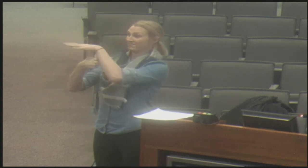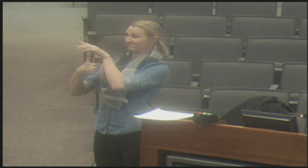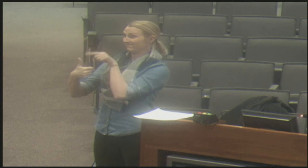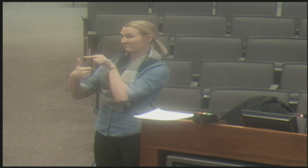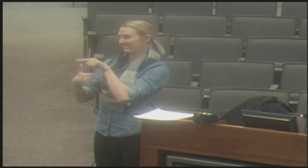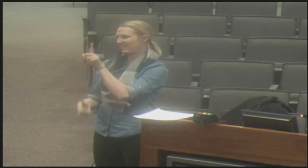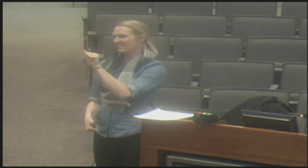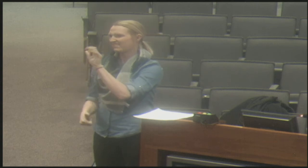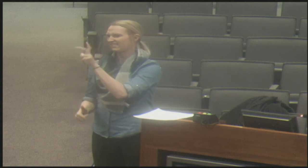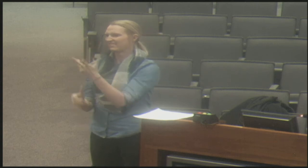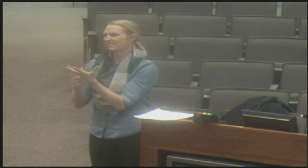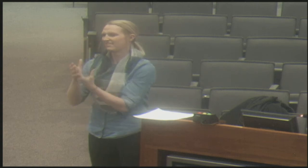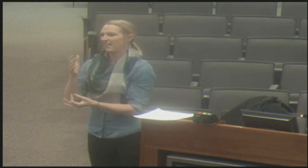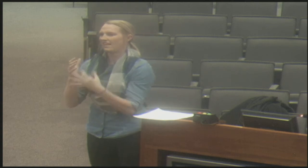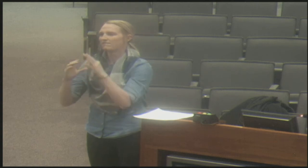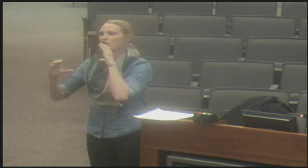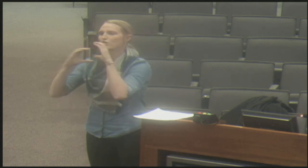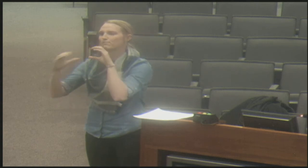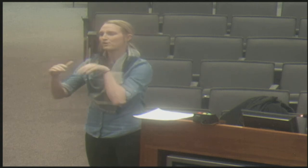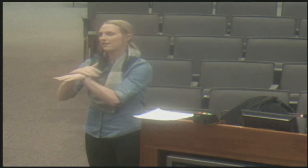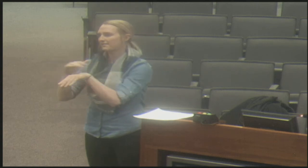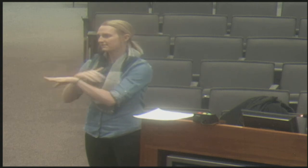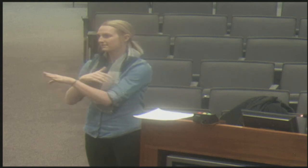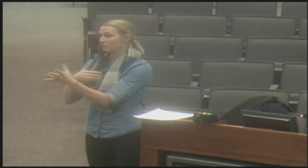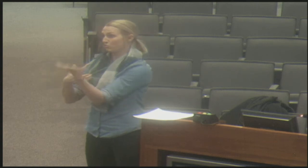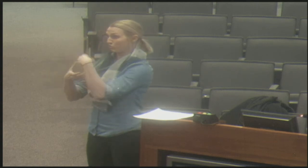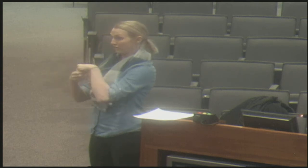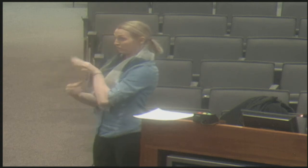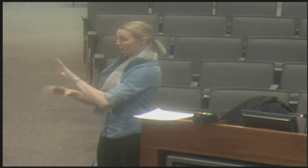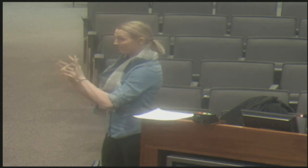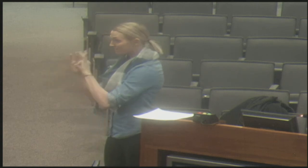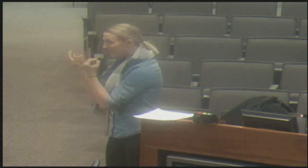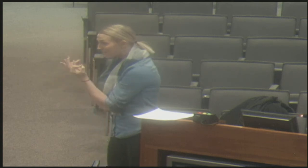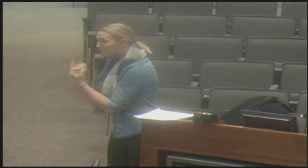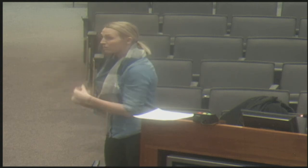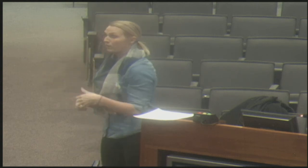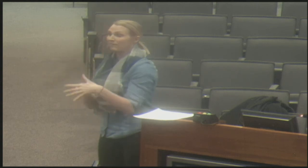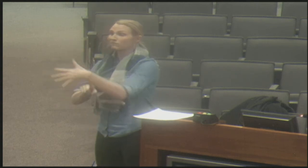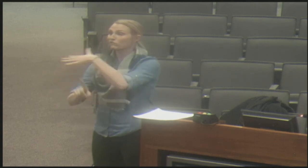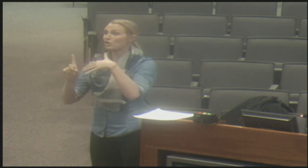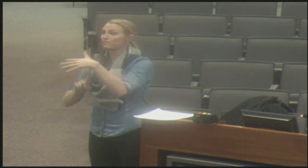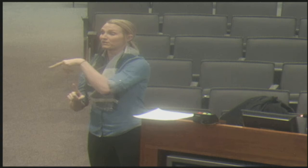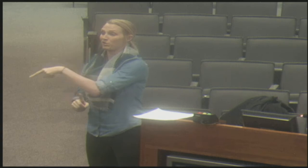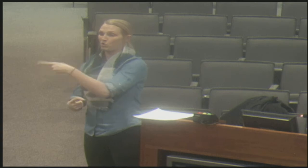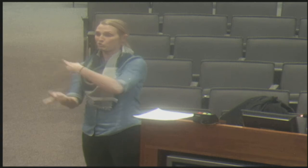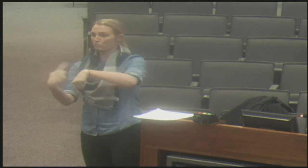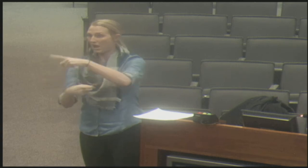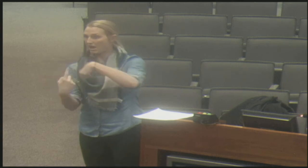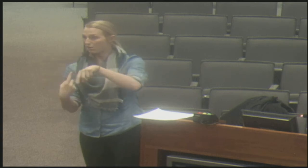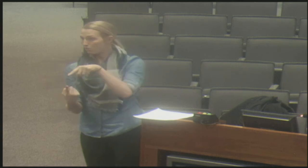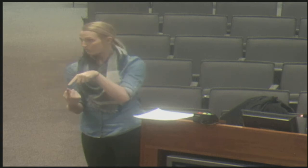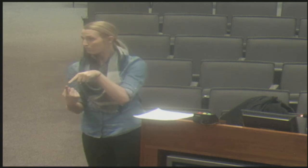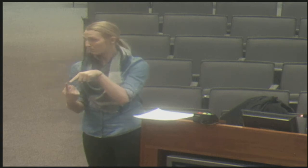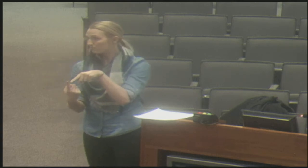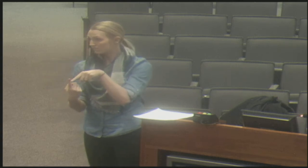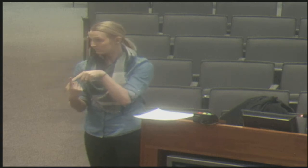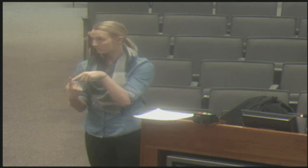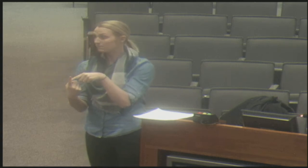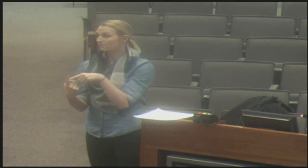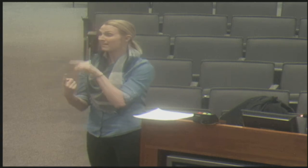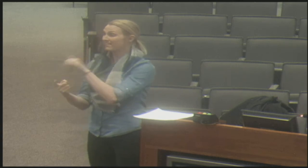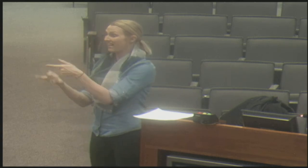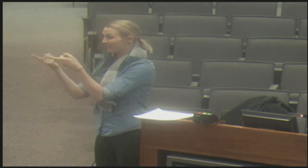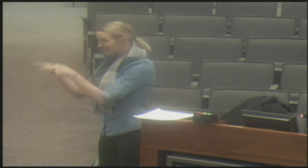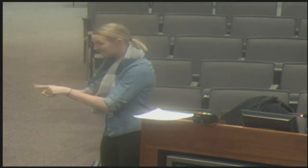can be varied, but the most priority is the lack of communication access. And this can be within their family, the environments